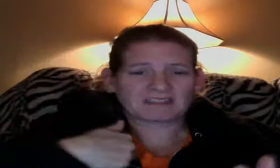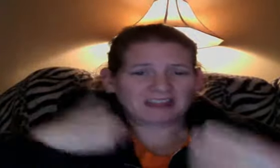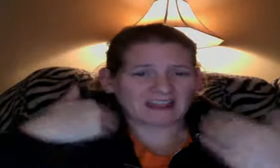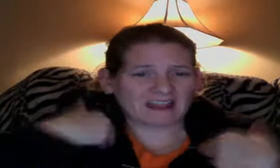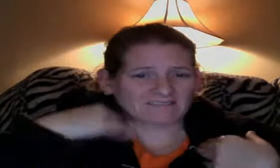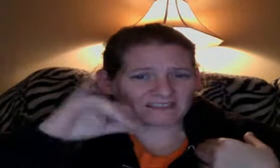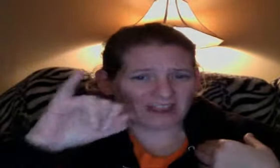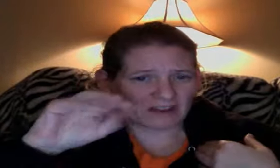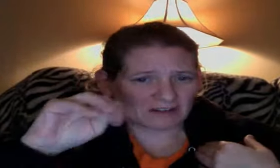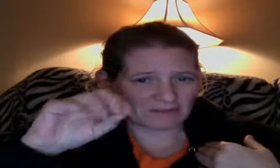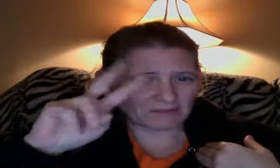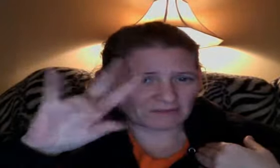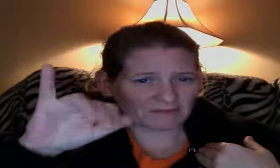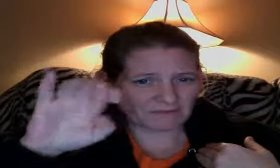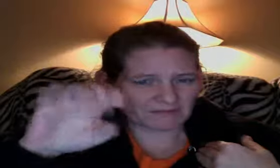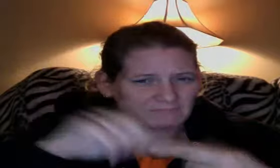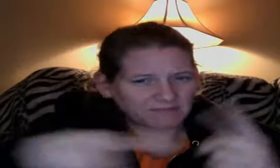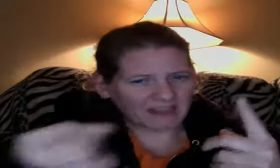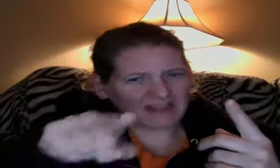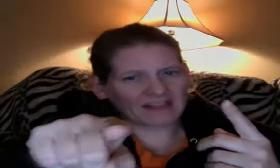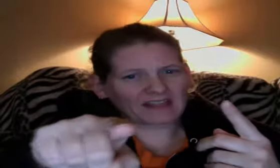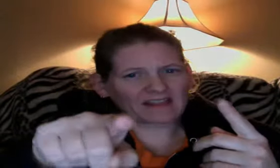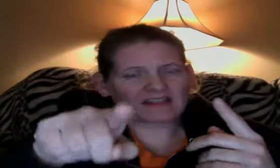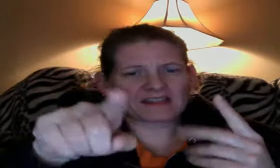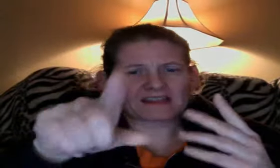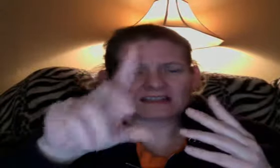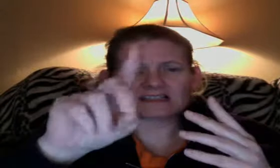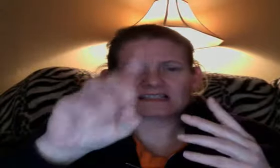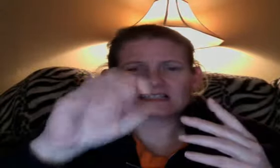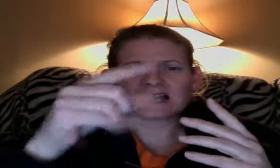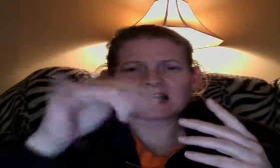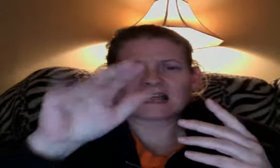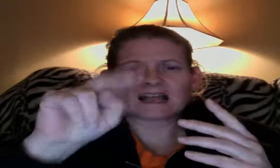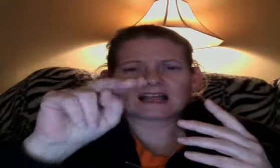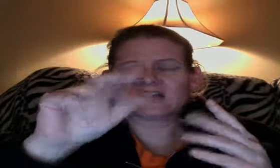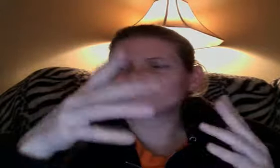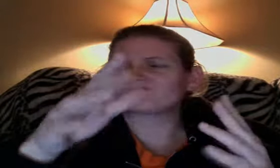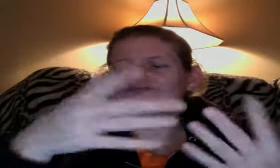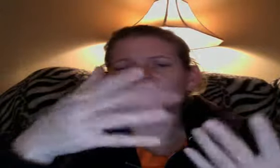Green. Green. Green basket.